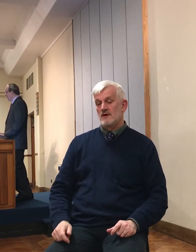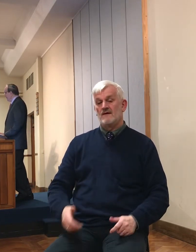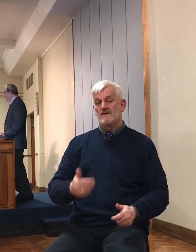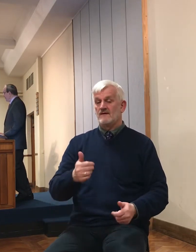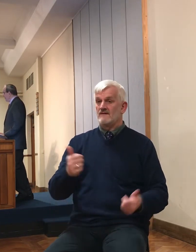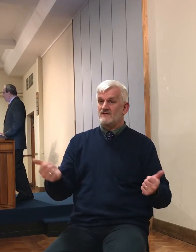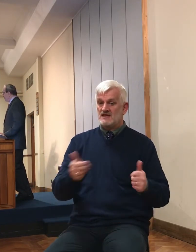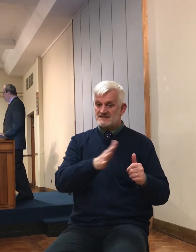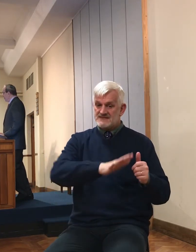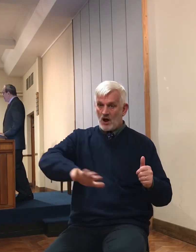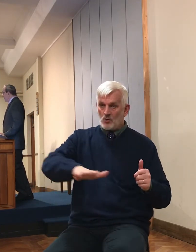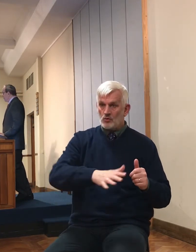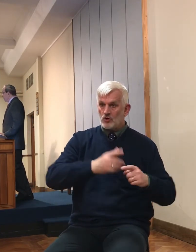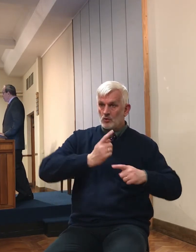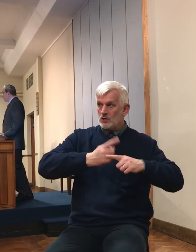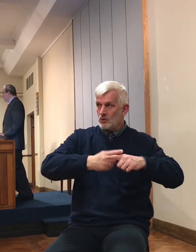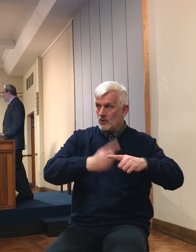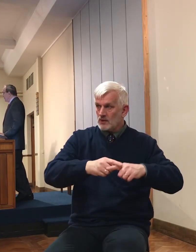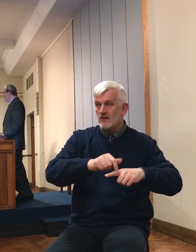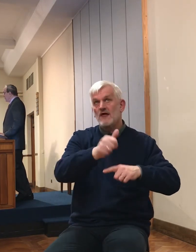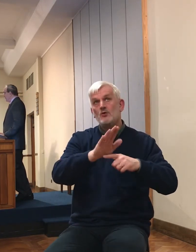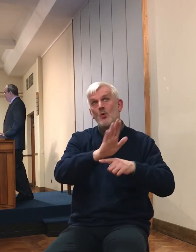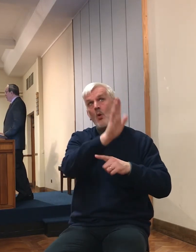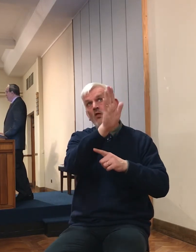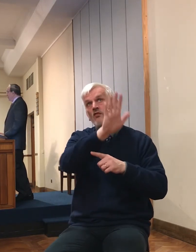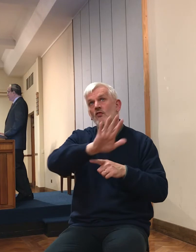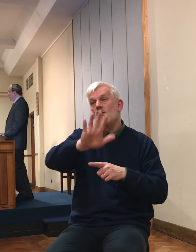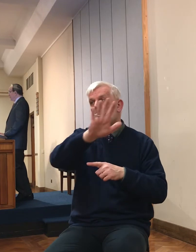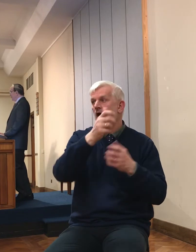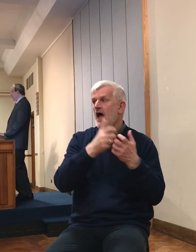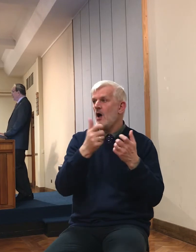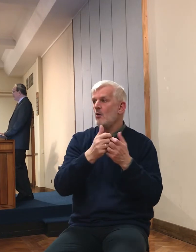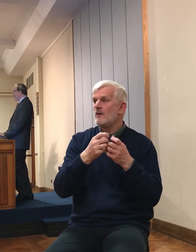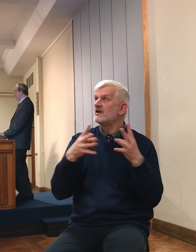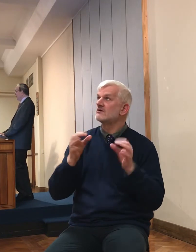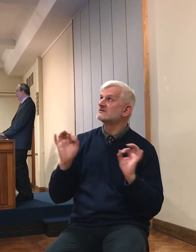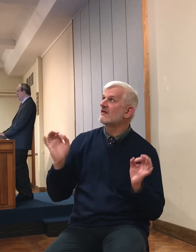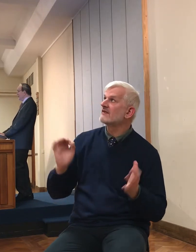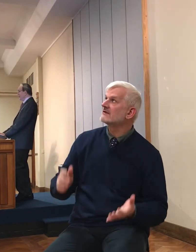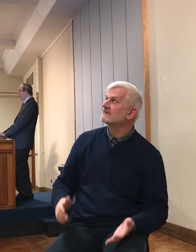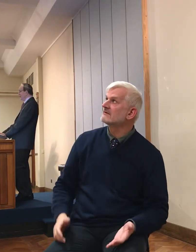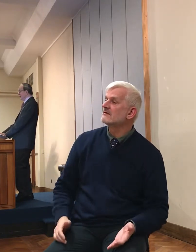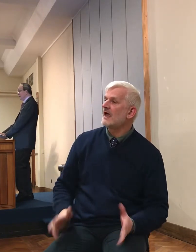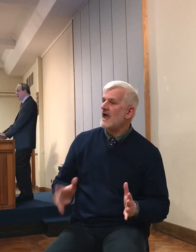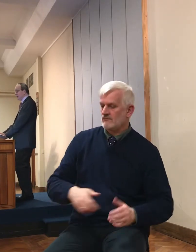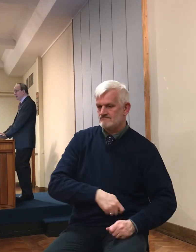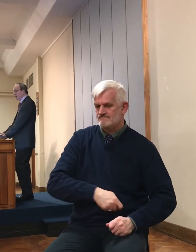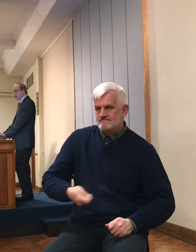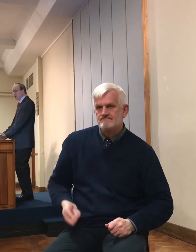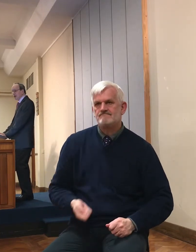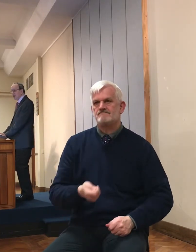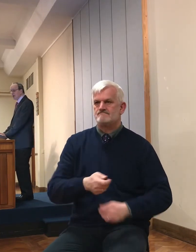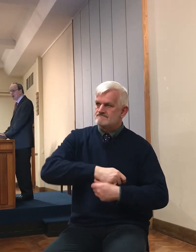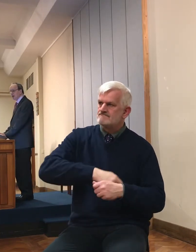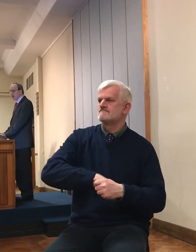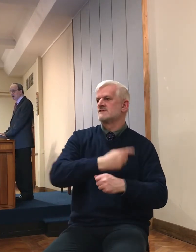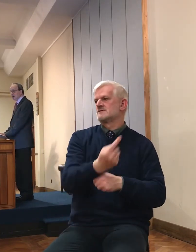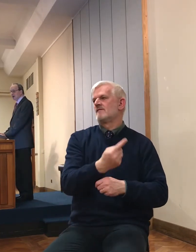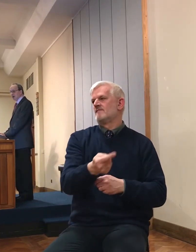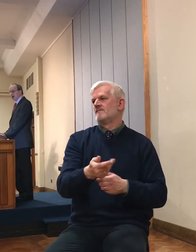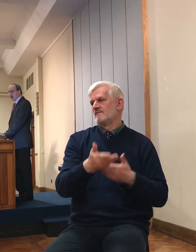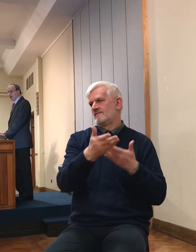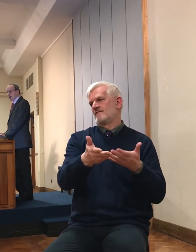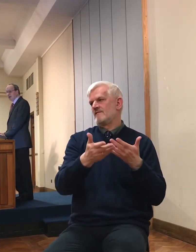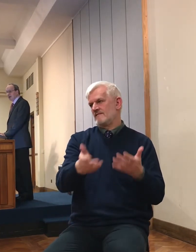and faith, not miracles, and nobody is calling for. And we have to persuade people